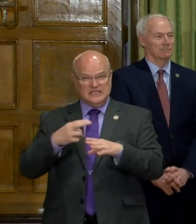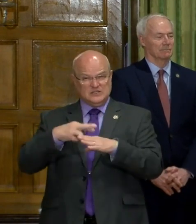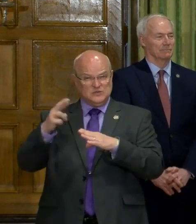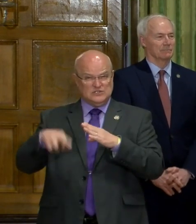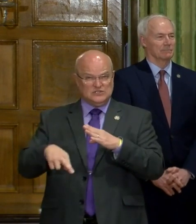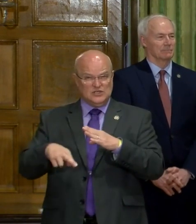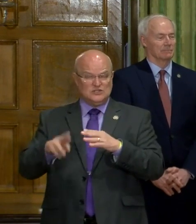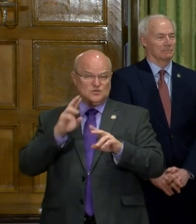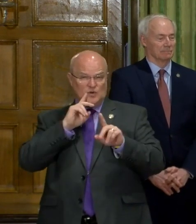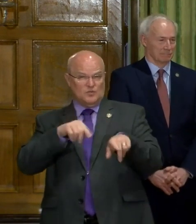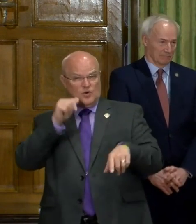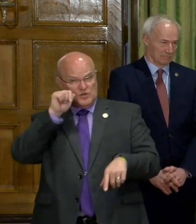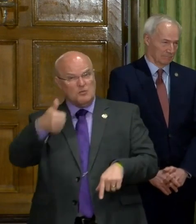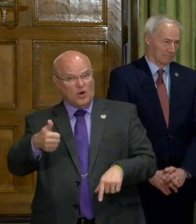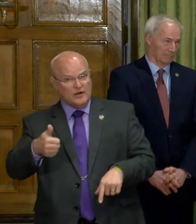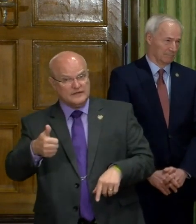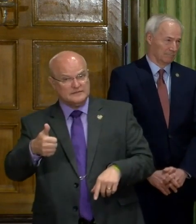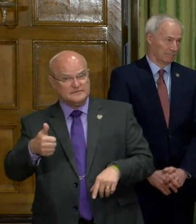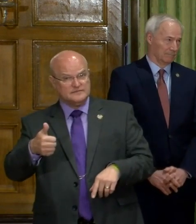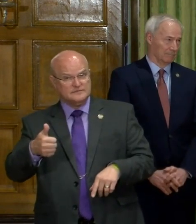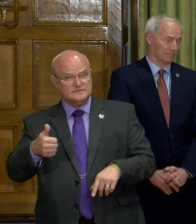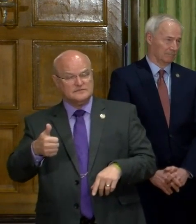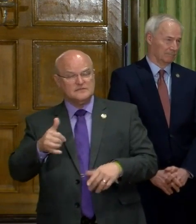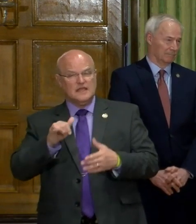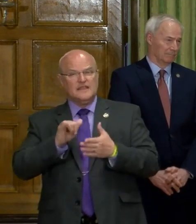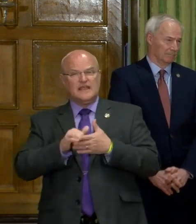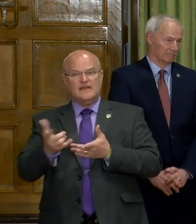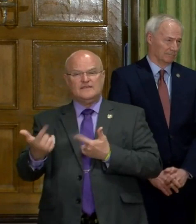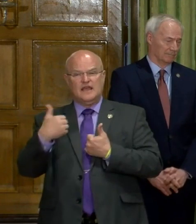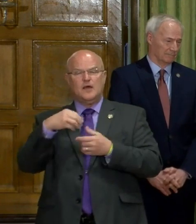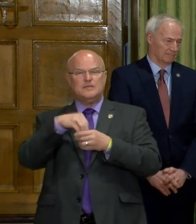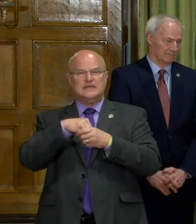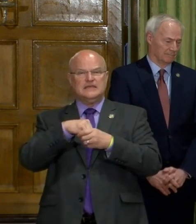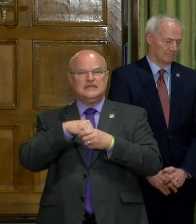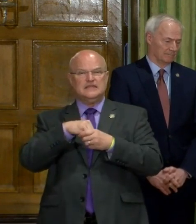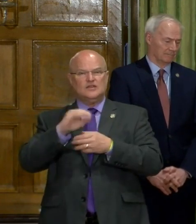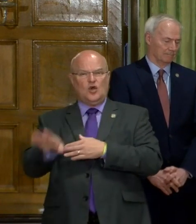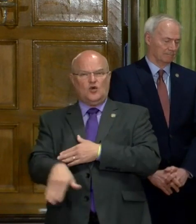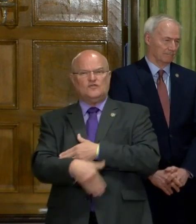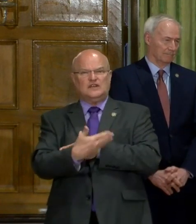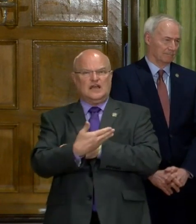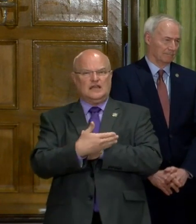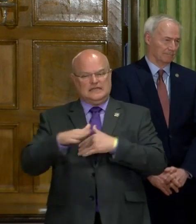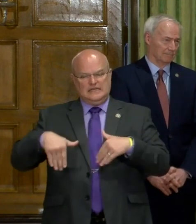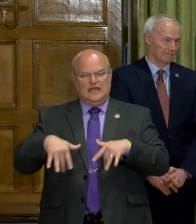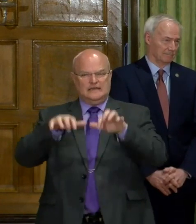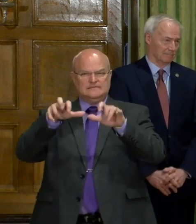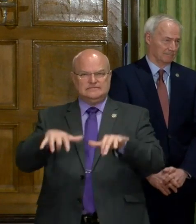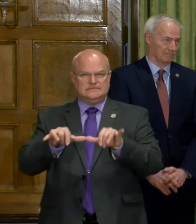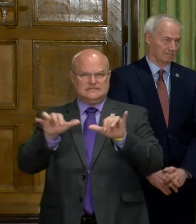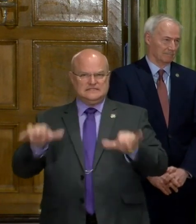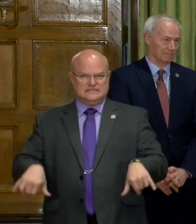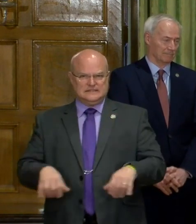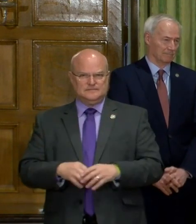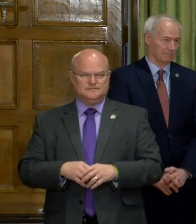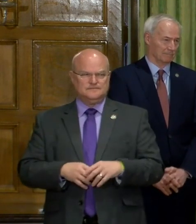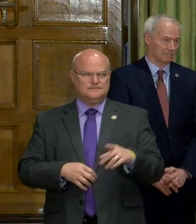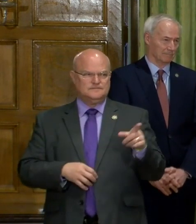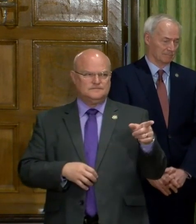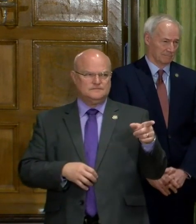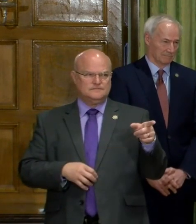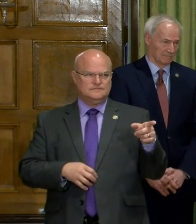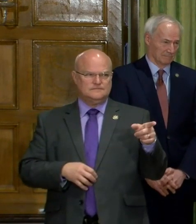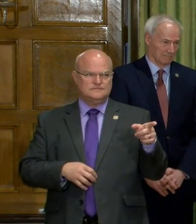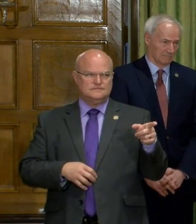results we'll report tomorrow will be the ones that have come in, uh, overnight, not yet entered into the system. So